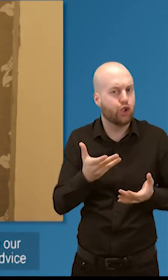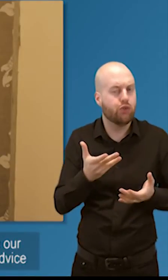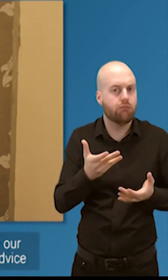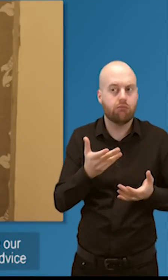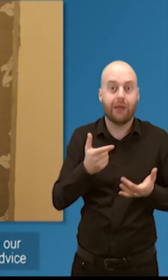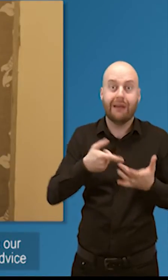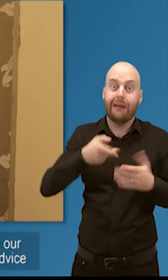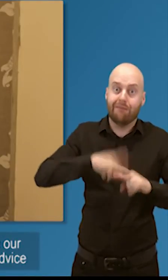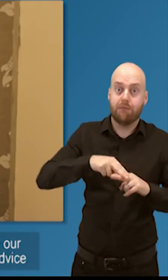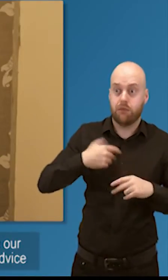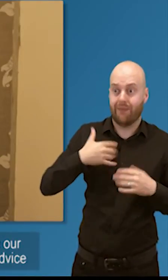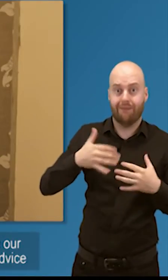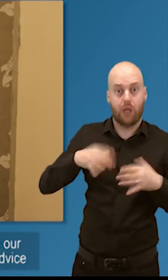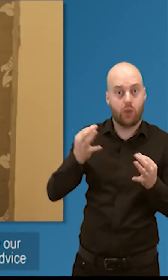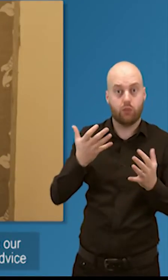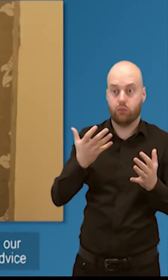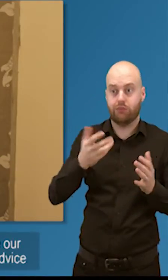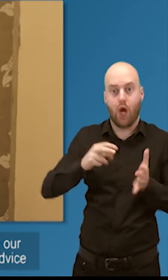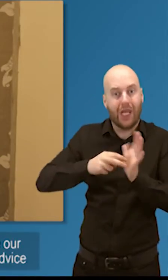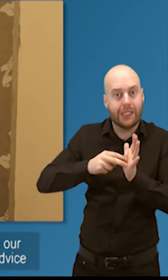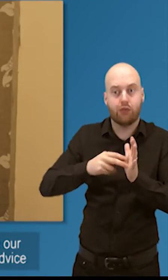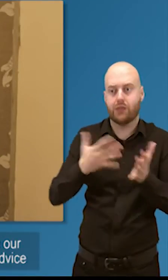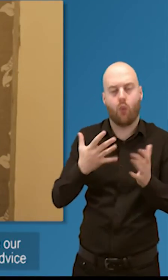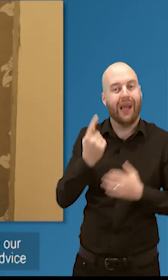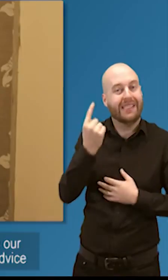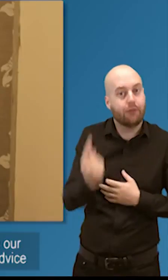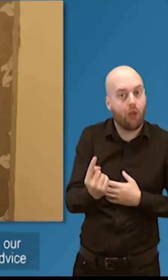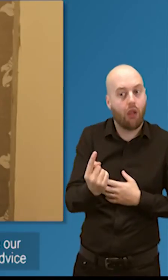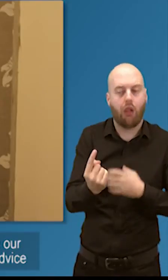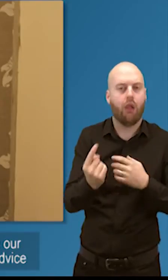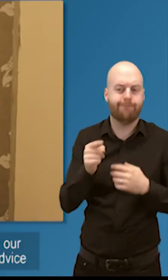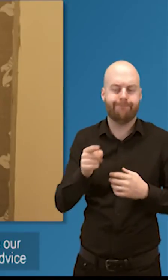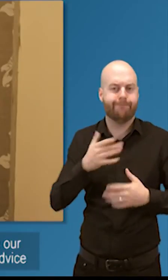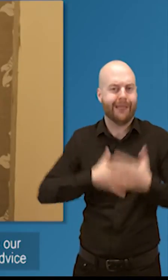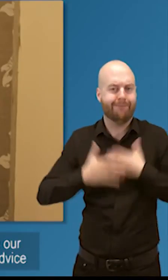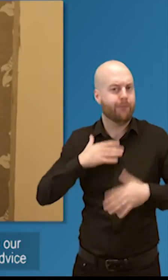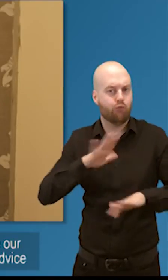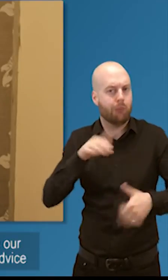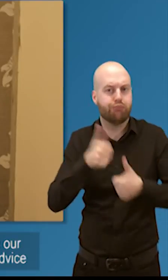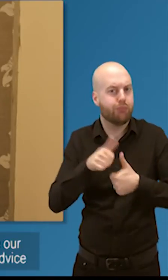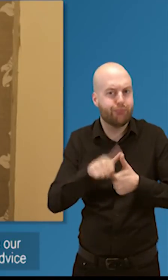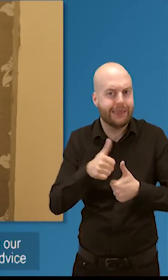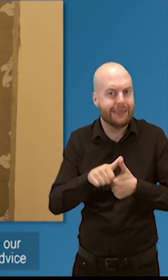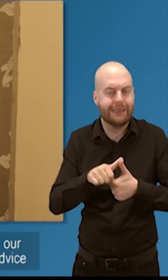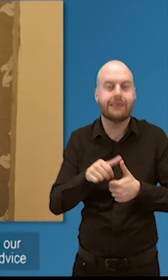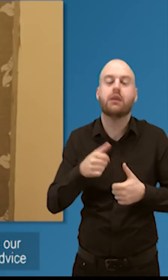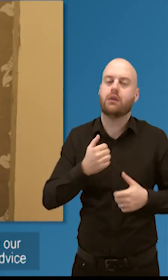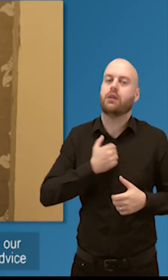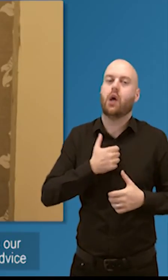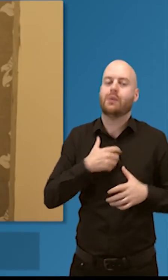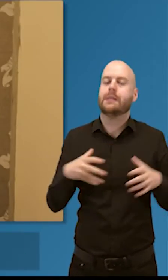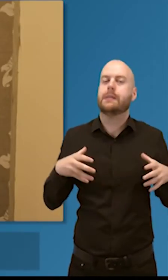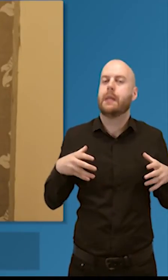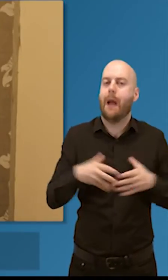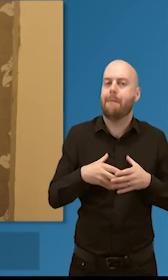have legal specialists, we also have our own solicitors that we'll go to for specific legal